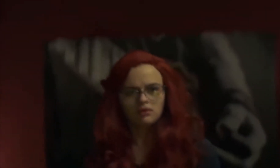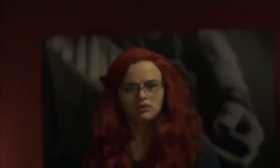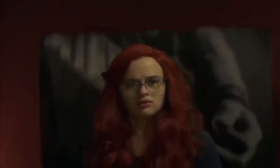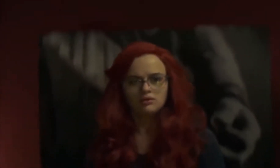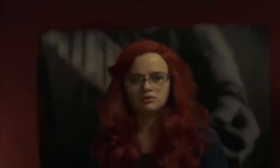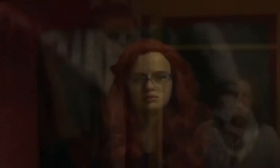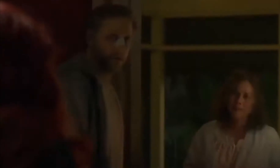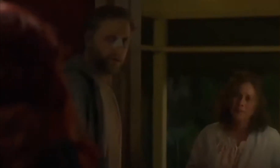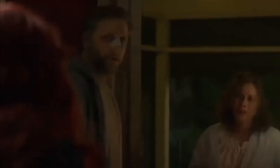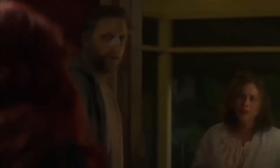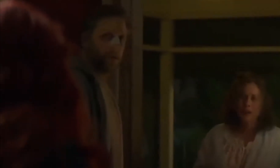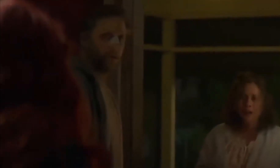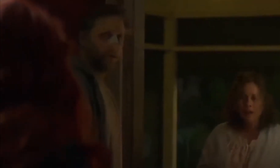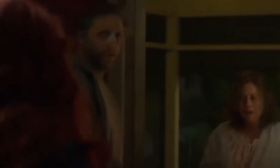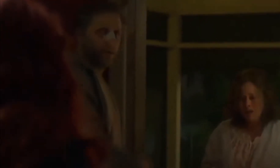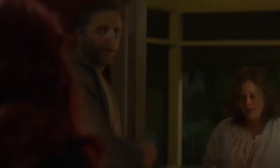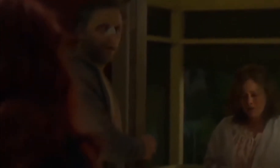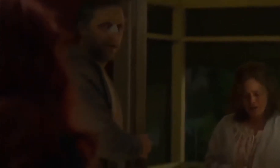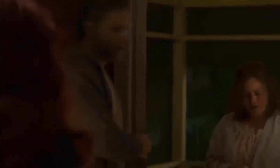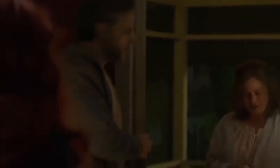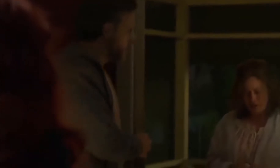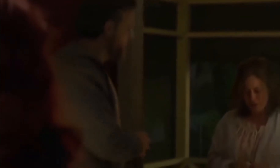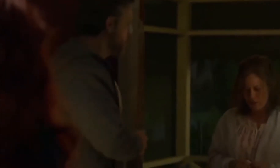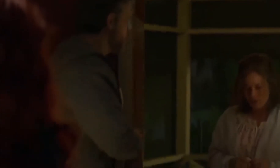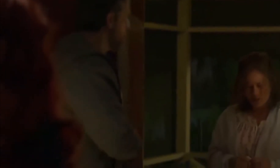Oh, honeybee, oh, I found your note.